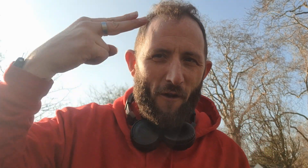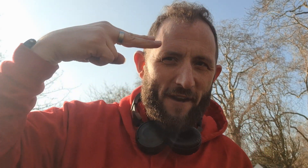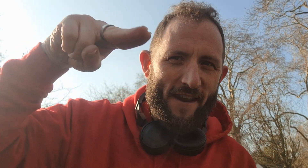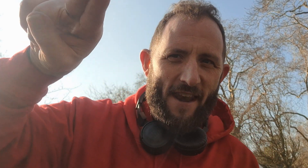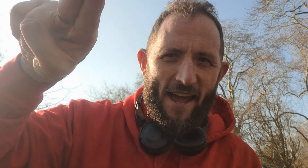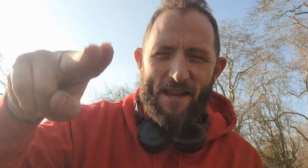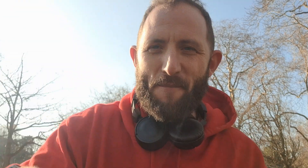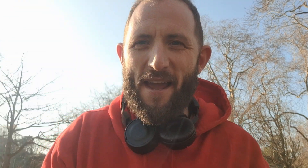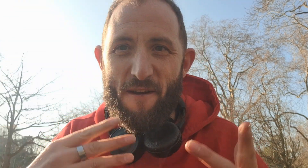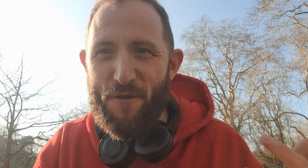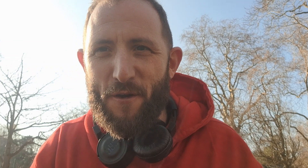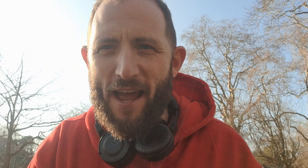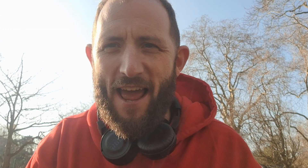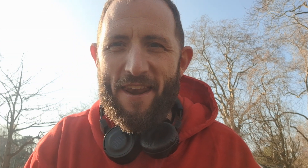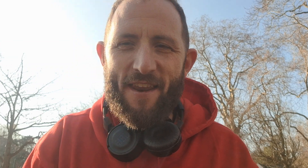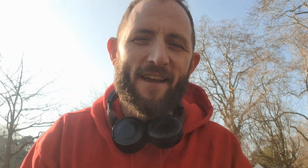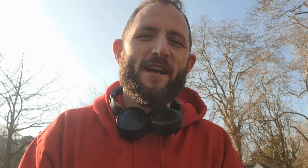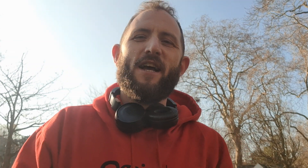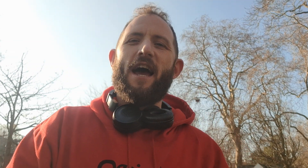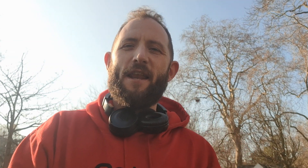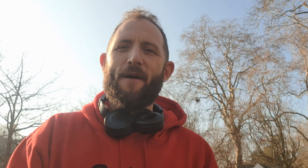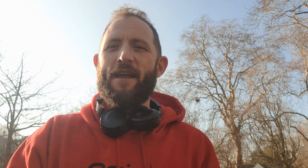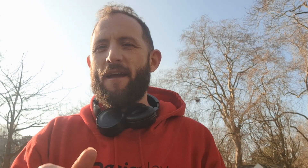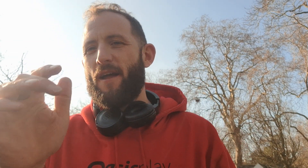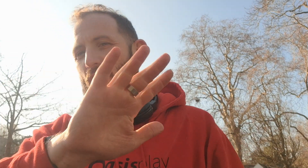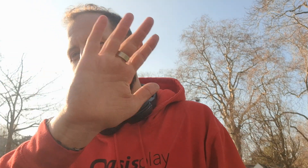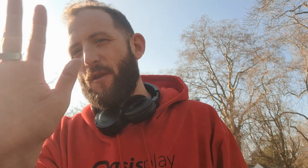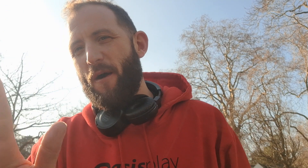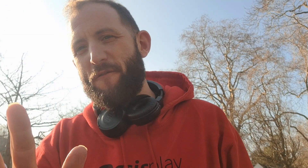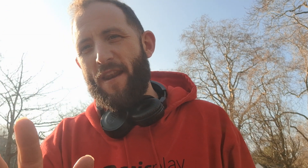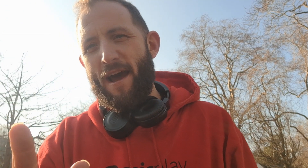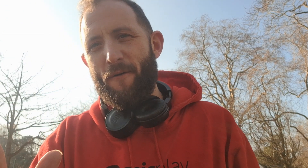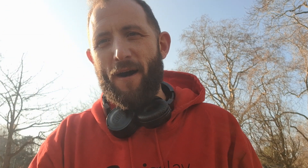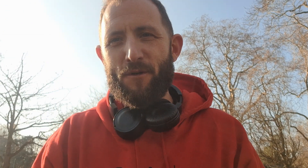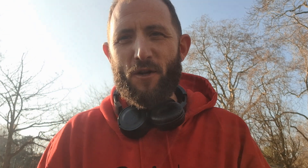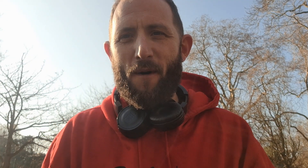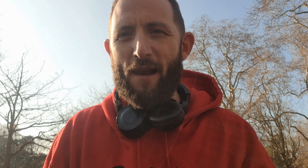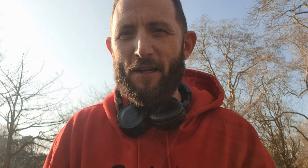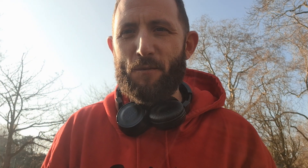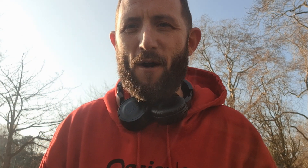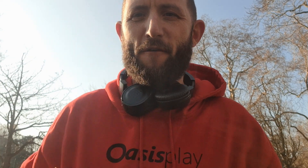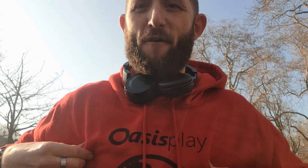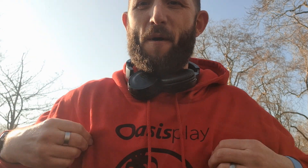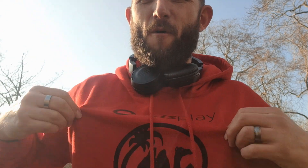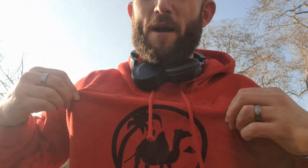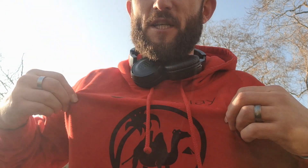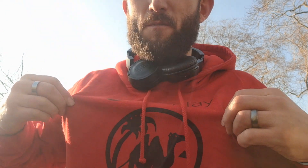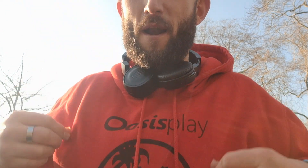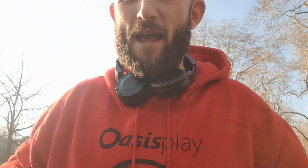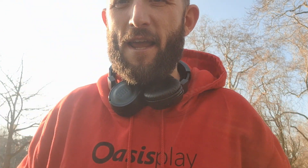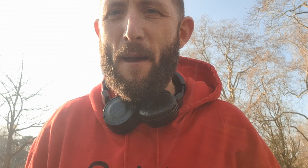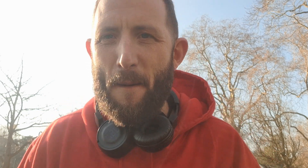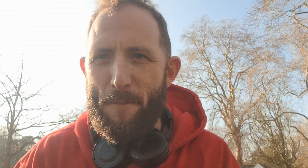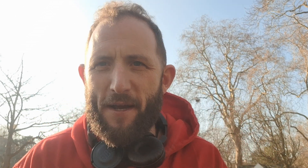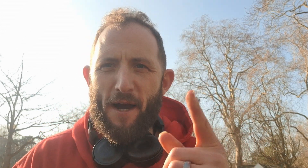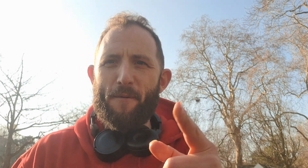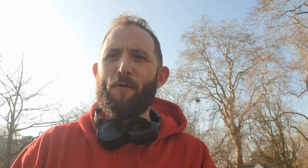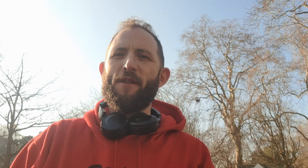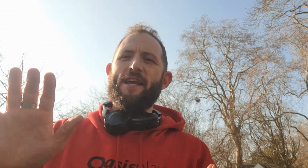name if you can anyway goodbye for now I'm just on my lunch break from Oasis play big up all the